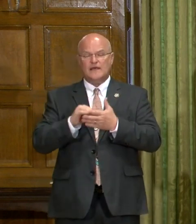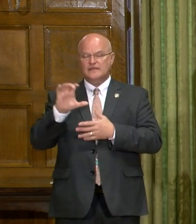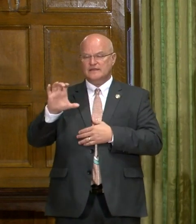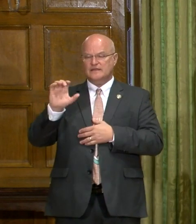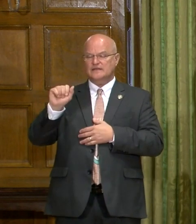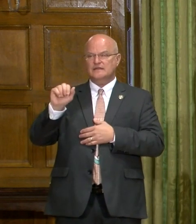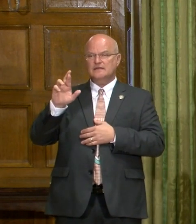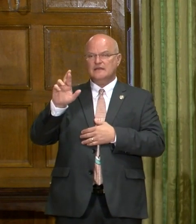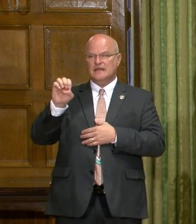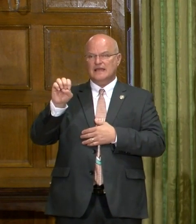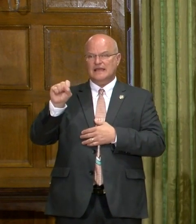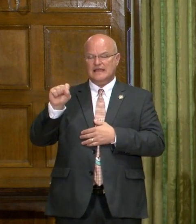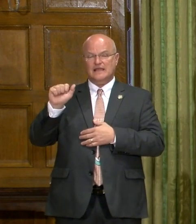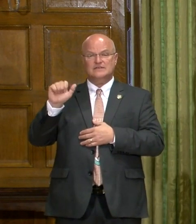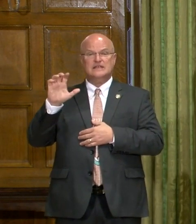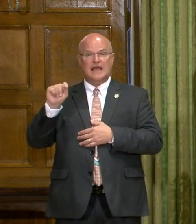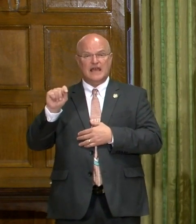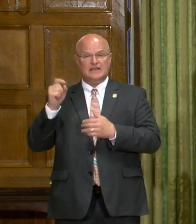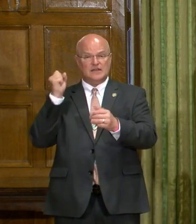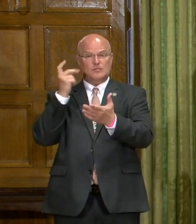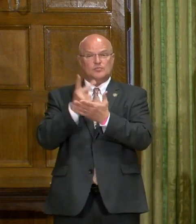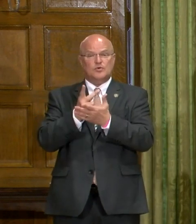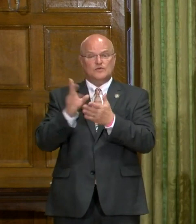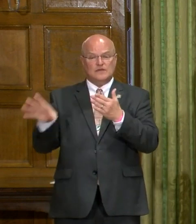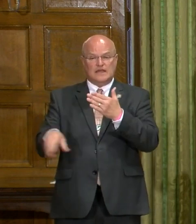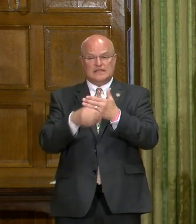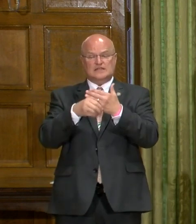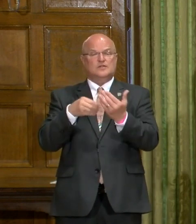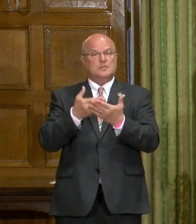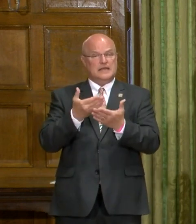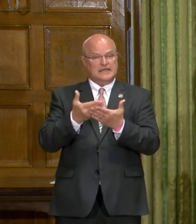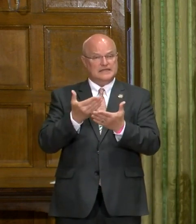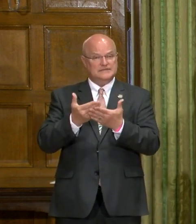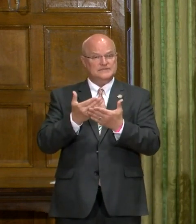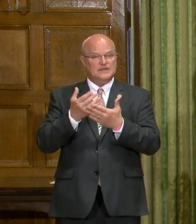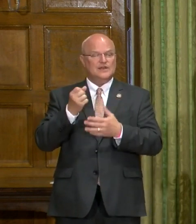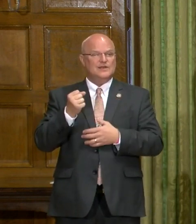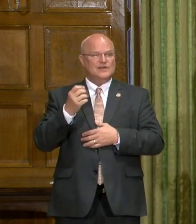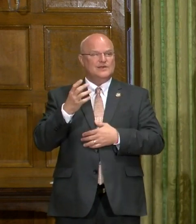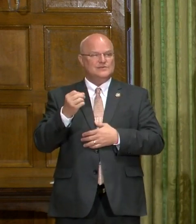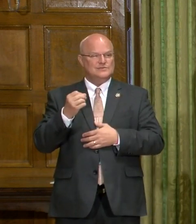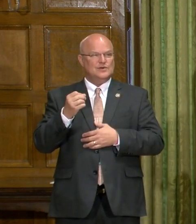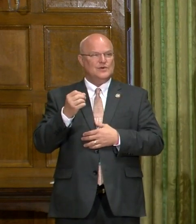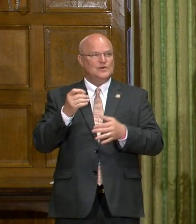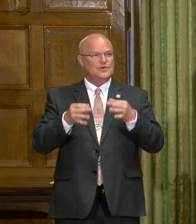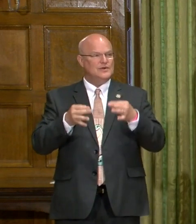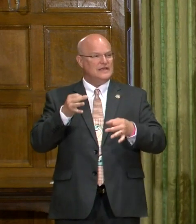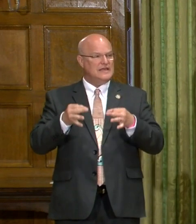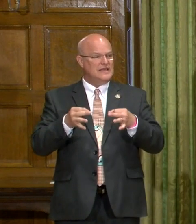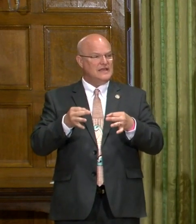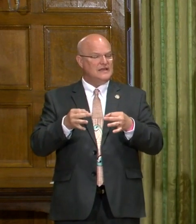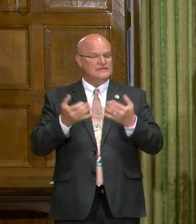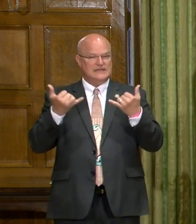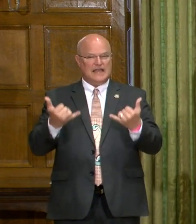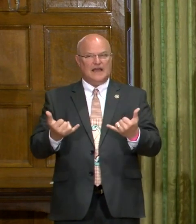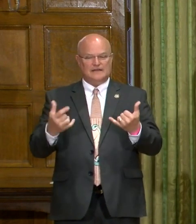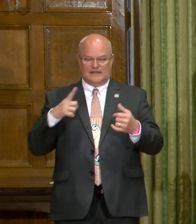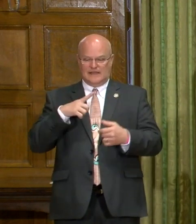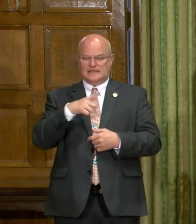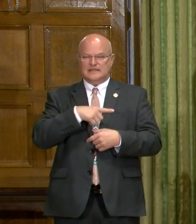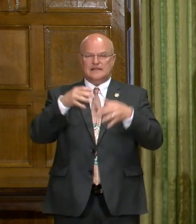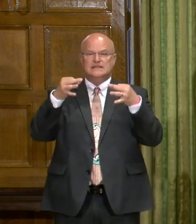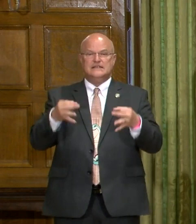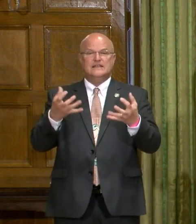CARES Act Steering Group approved additional funding. And, you know, it's up to the legislature